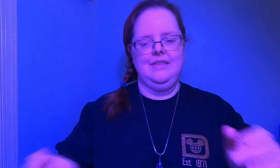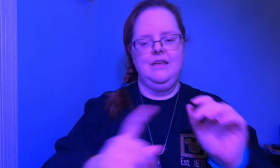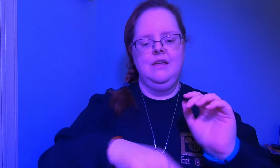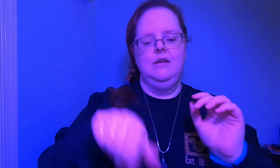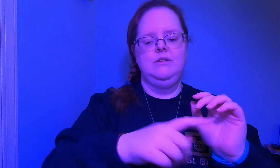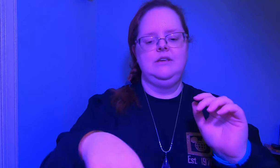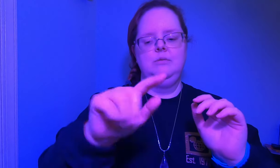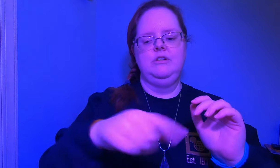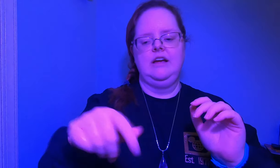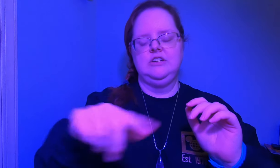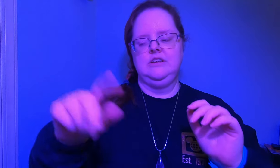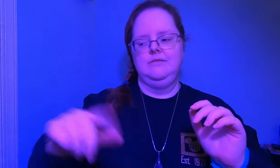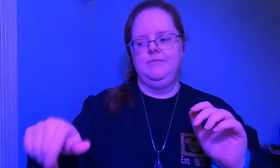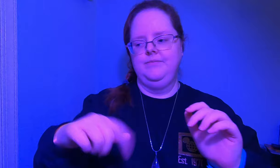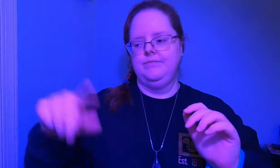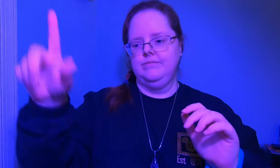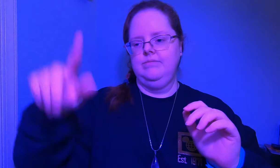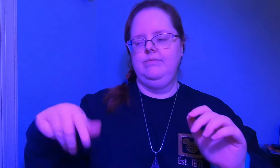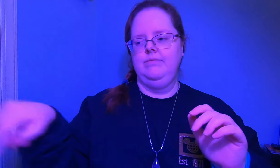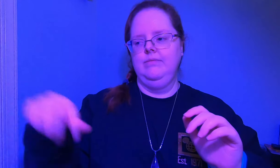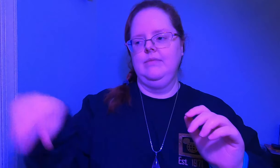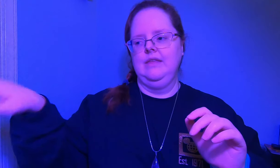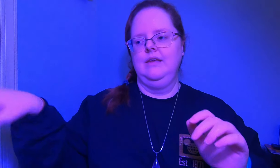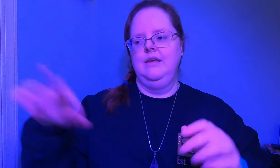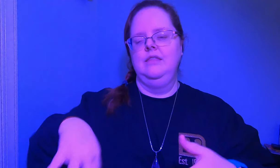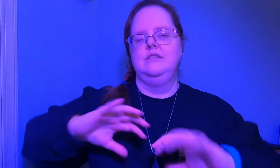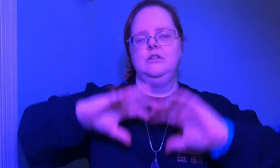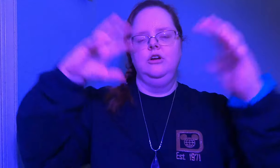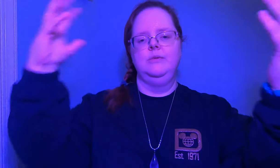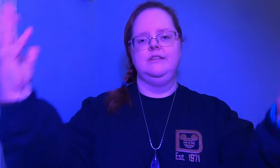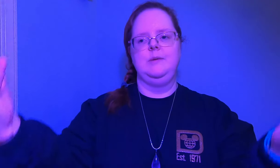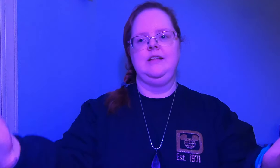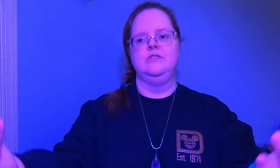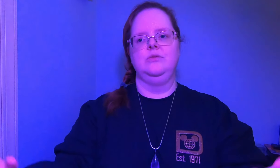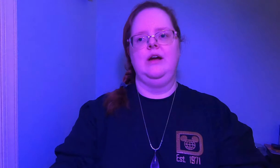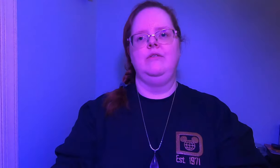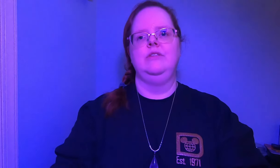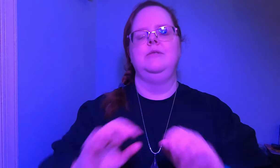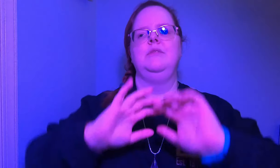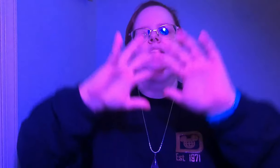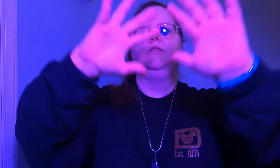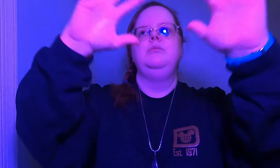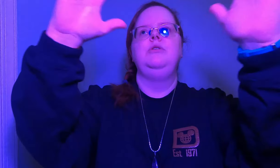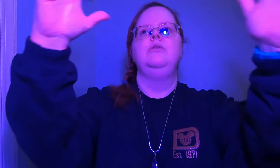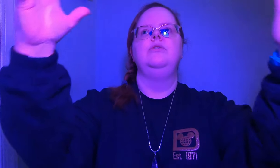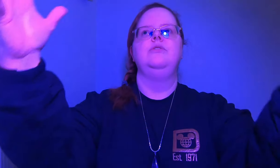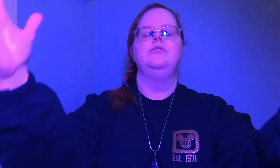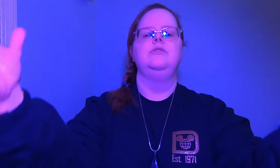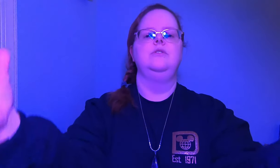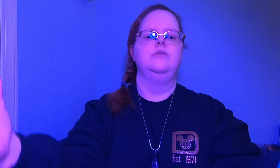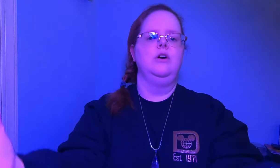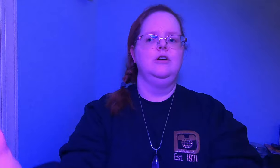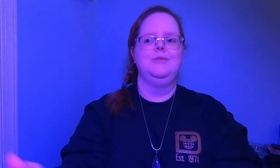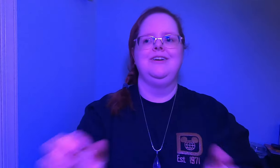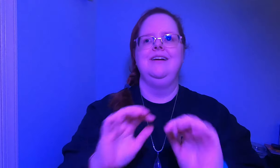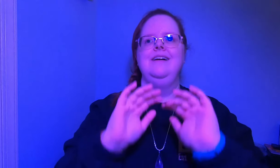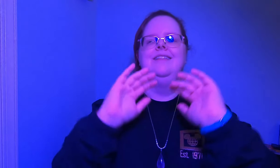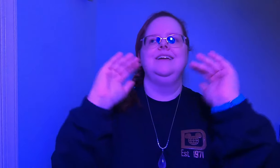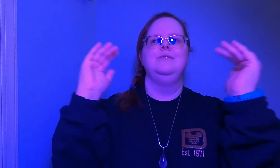we send protection this globe expands around them like a beautiful suit of armor like a